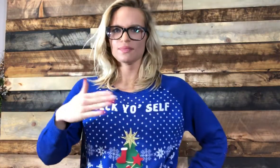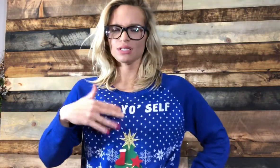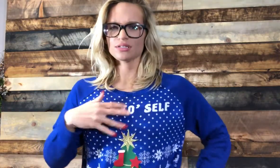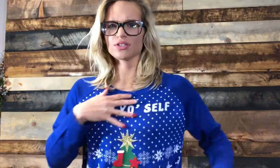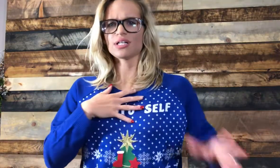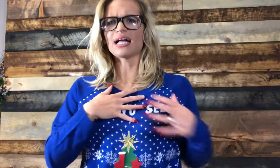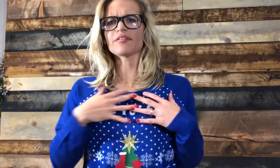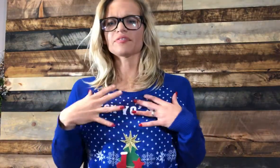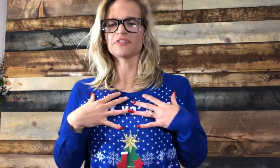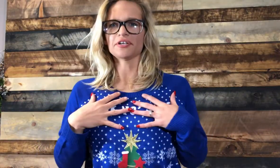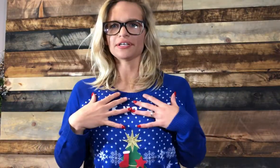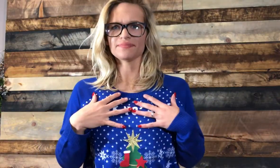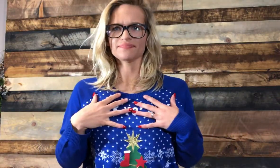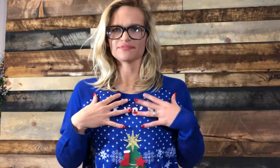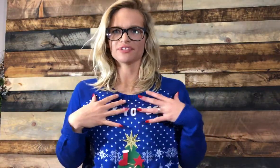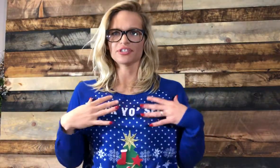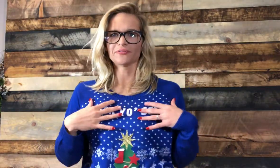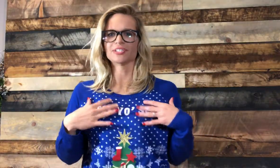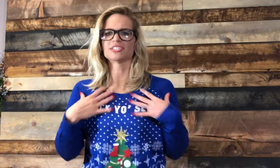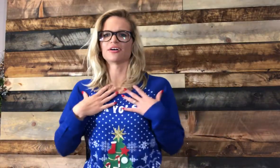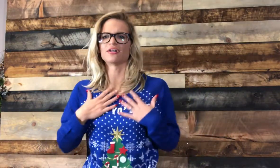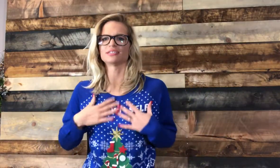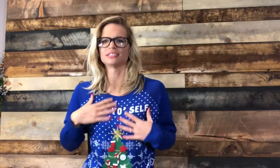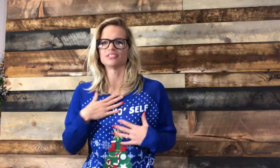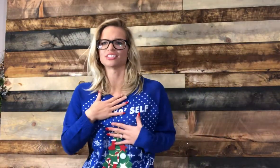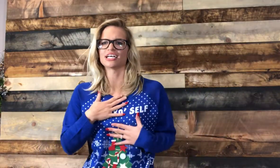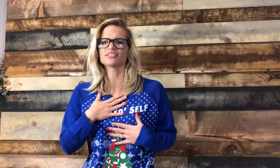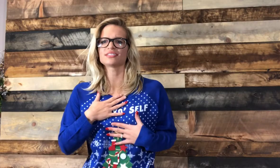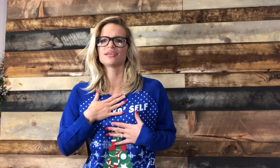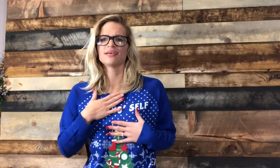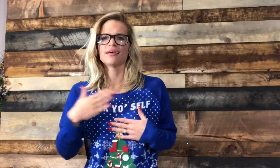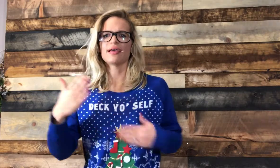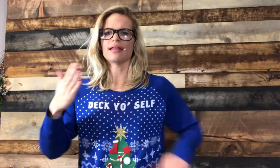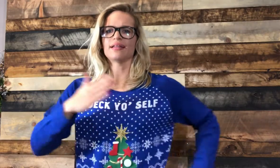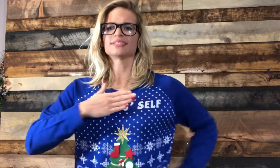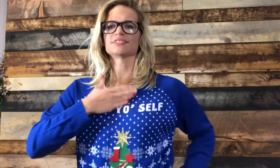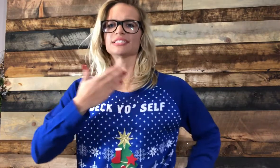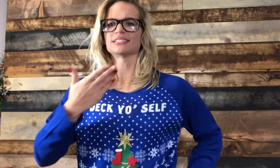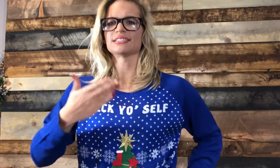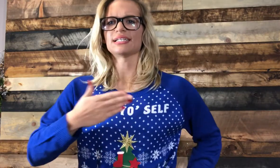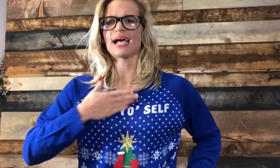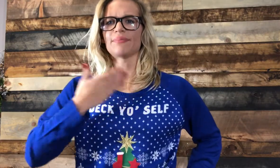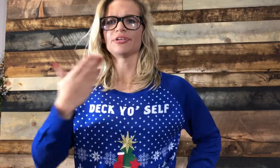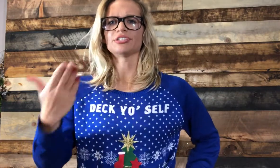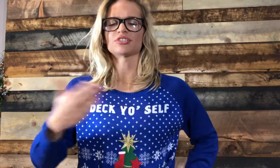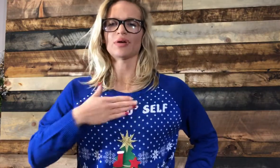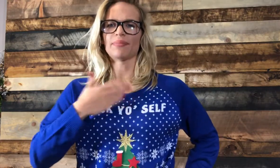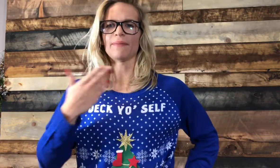So a lot of the feeling words are all in your chest, and this one is happy. Just swipe up.